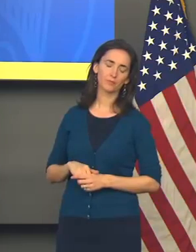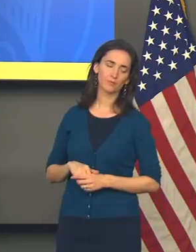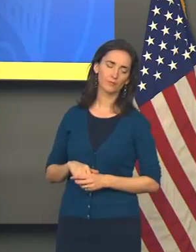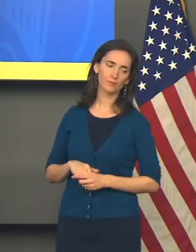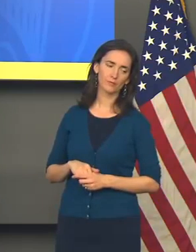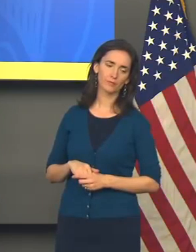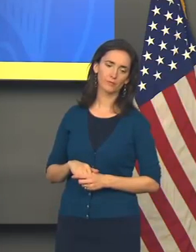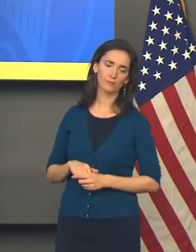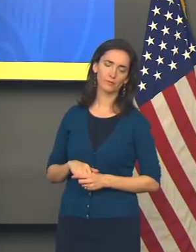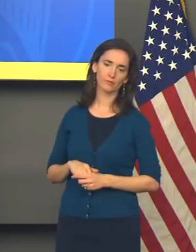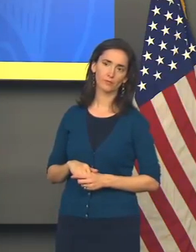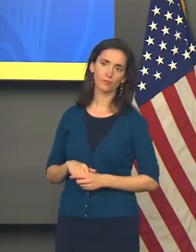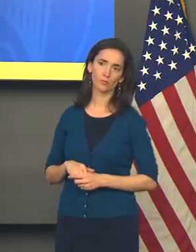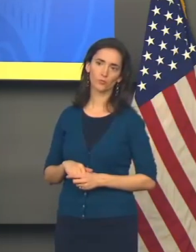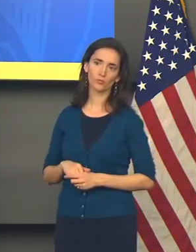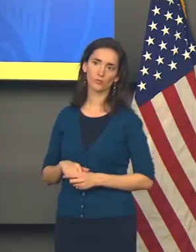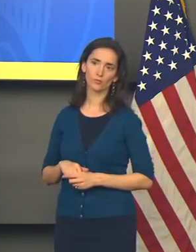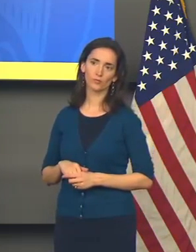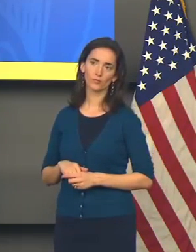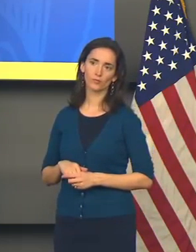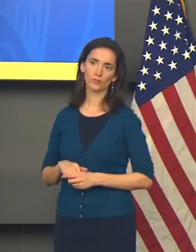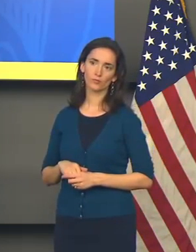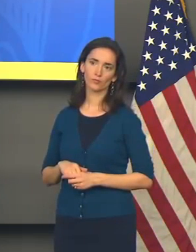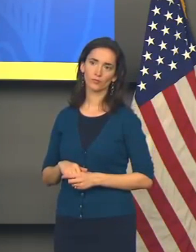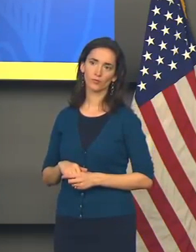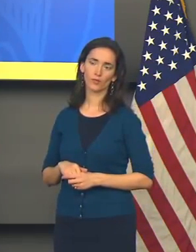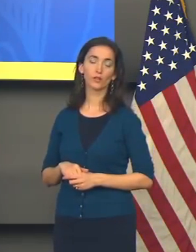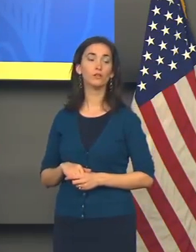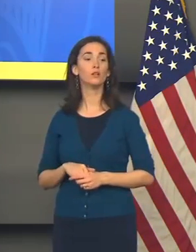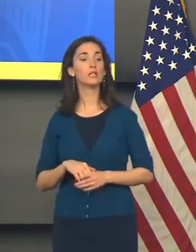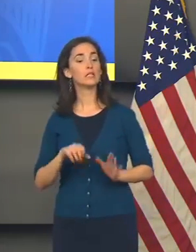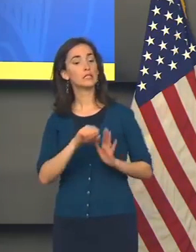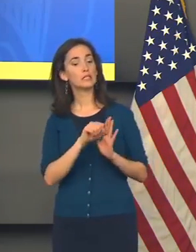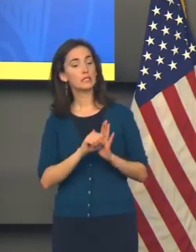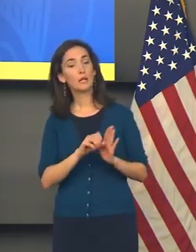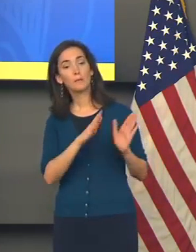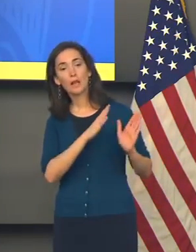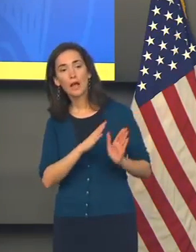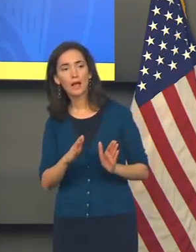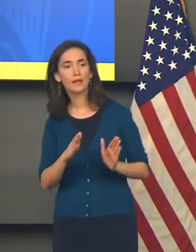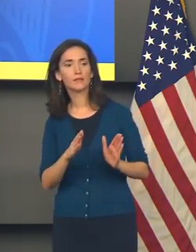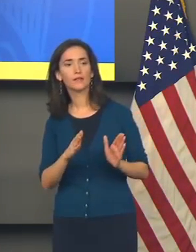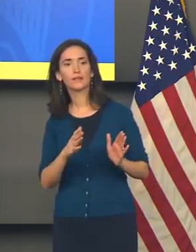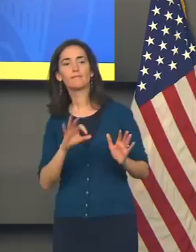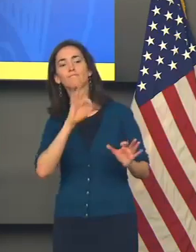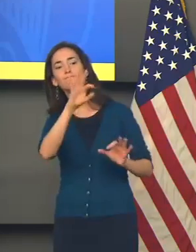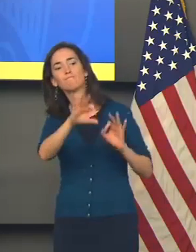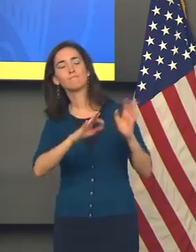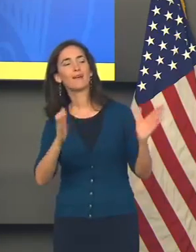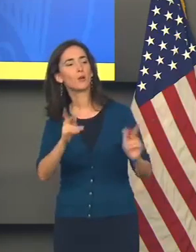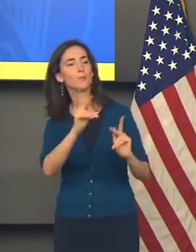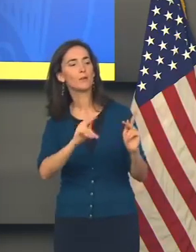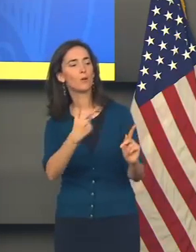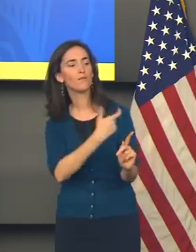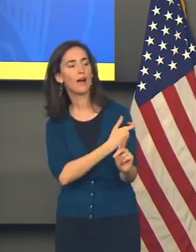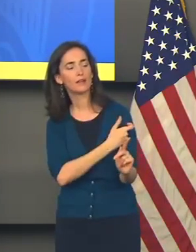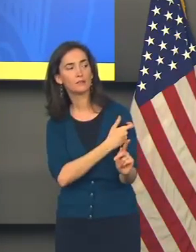What other tactics is the state considering to encourage people who are unsure to get vaccinated? Well,